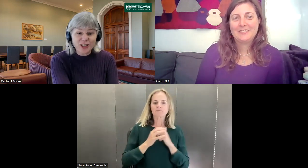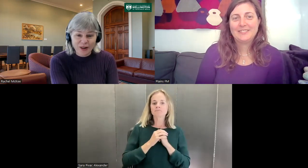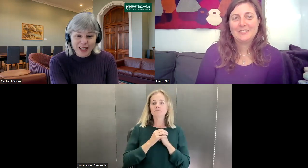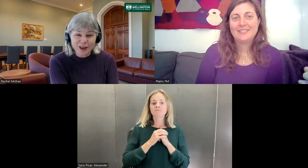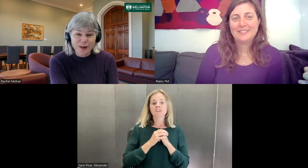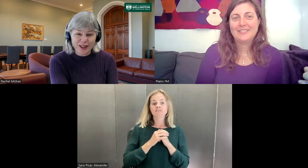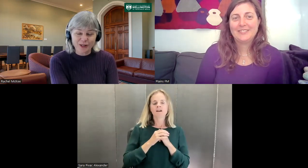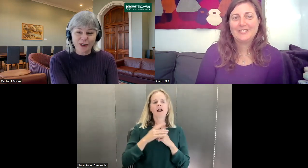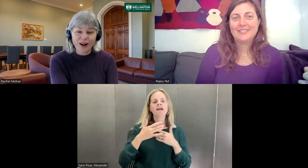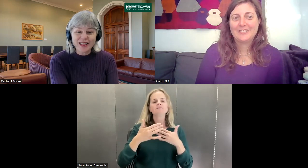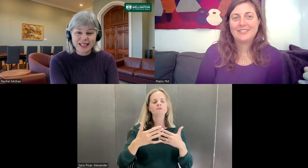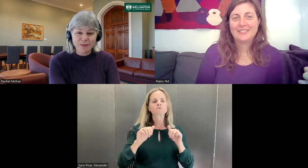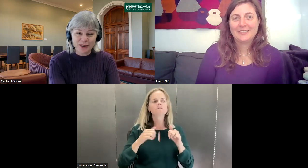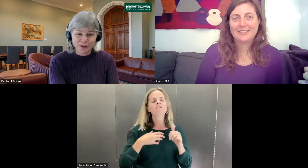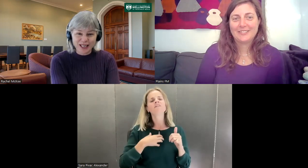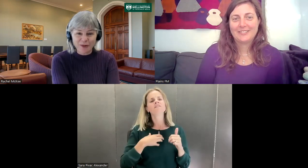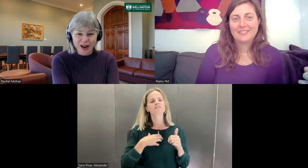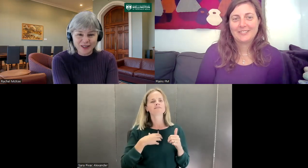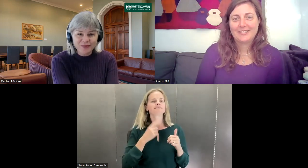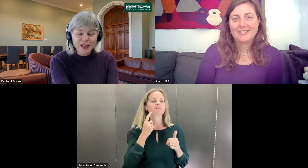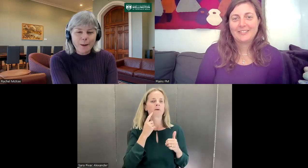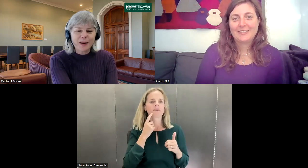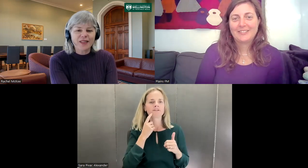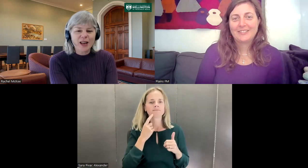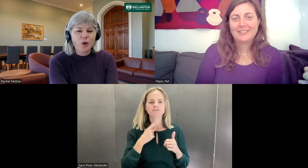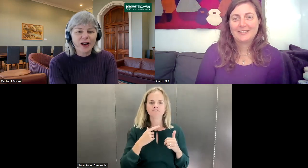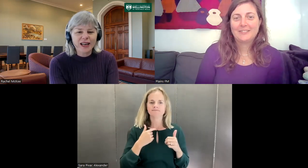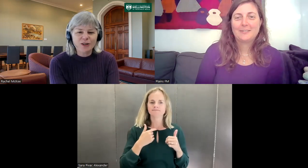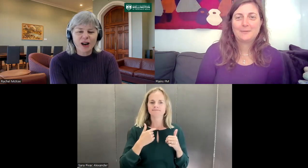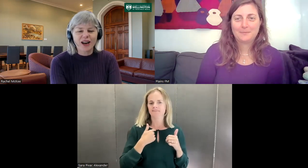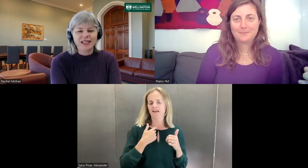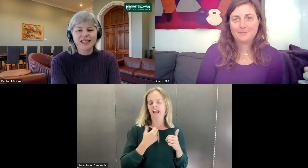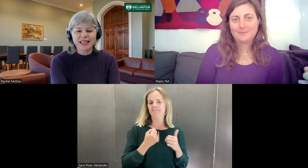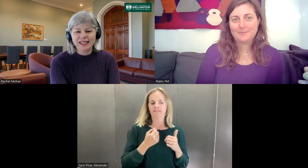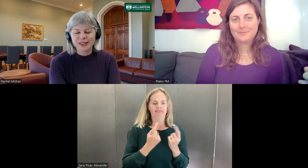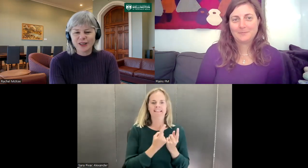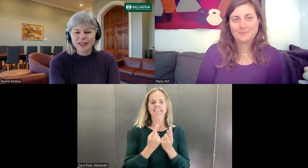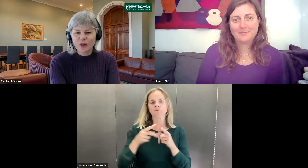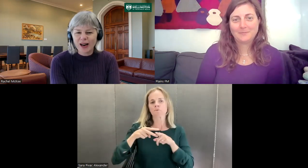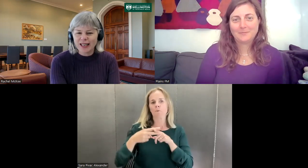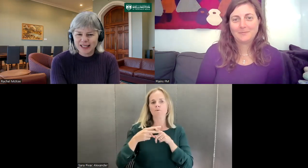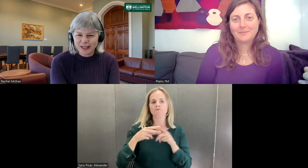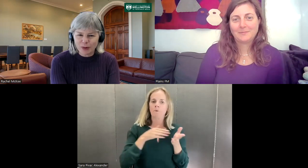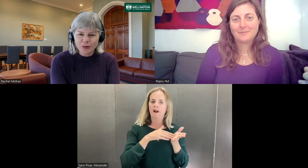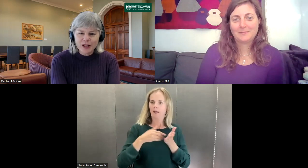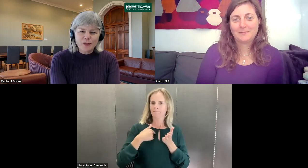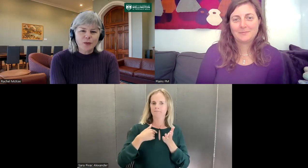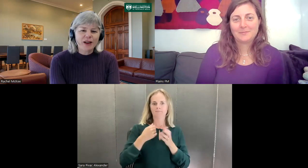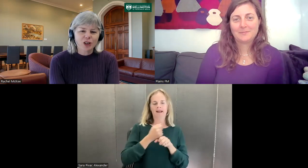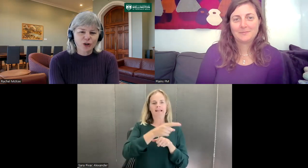directly or being thrown right in the deep end from day one. But they quickly realized that it's, it's quite accessible. We have a lot of